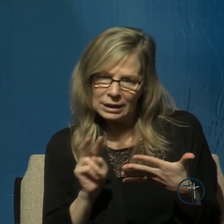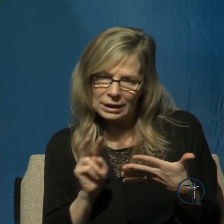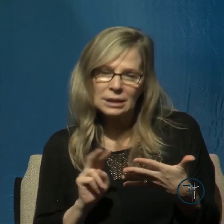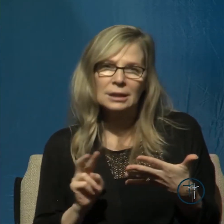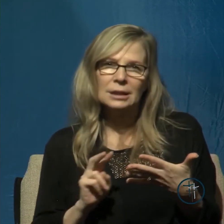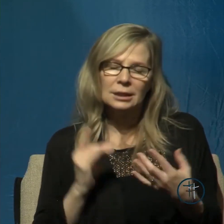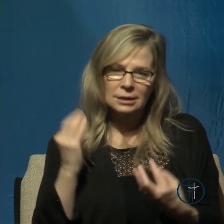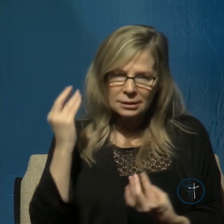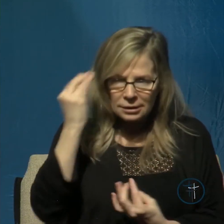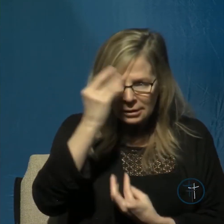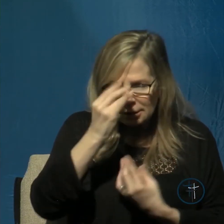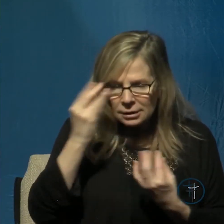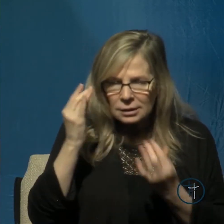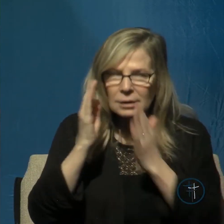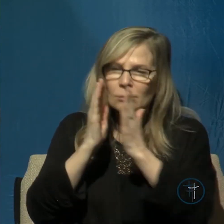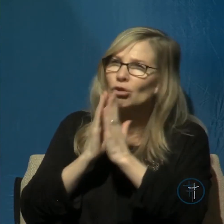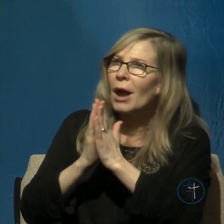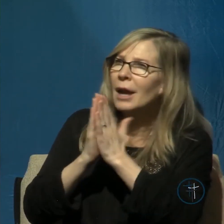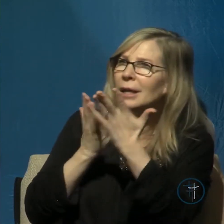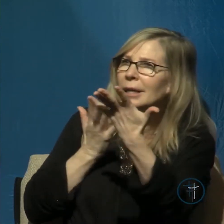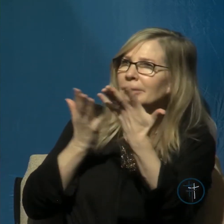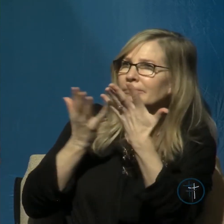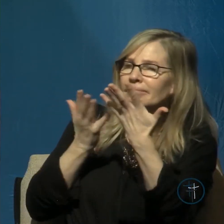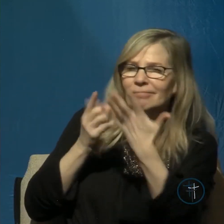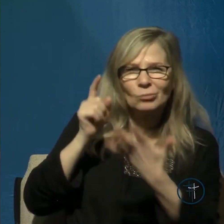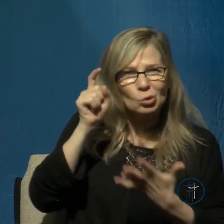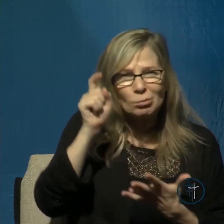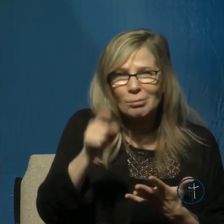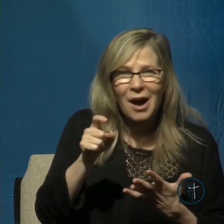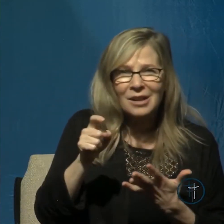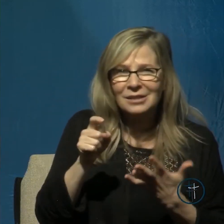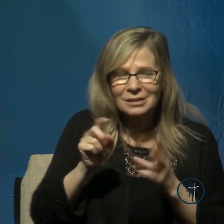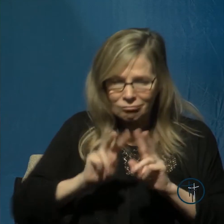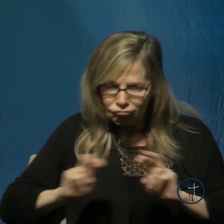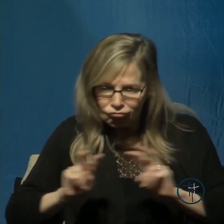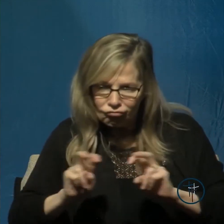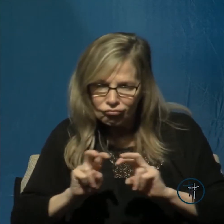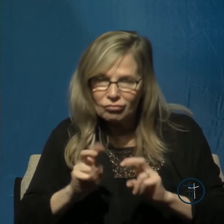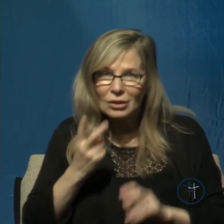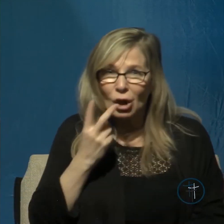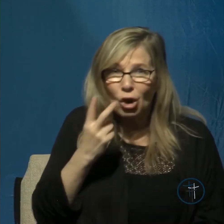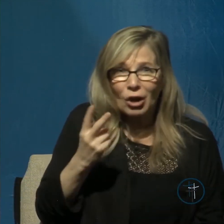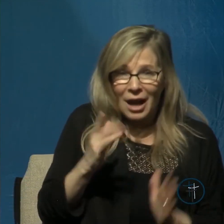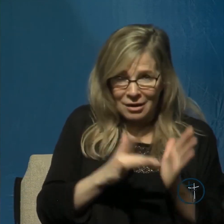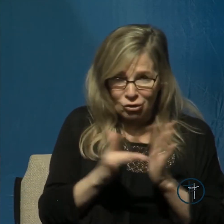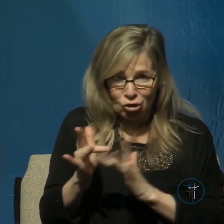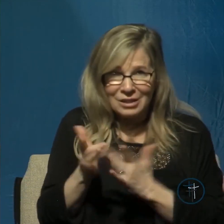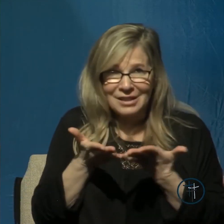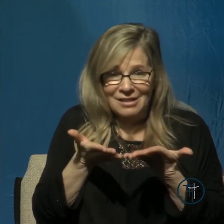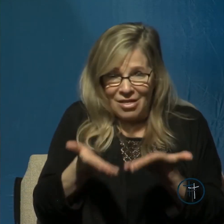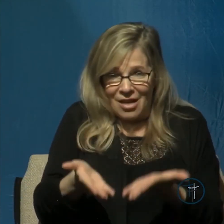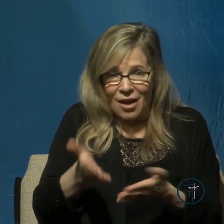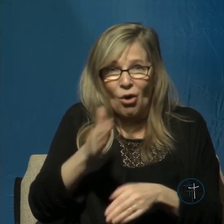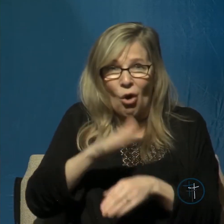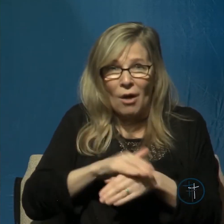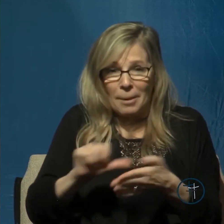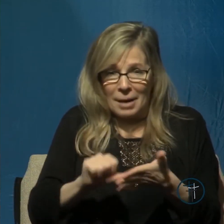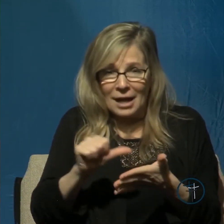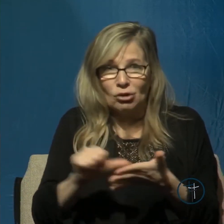praying to him you must spend time closely looking at Christ on the pages of scripture meditating on God's